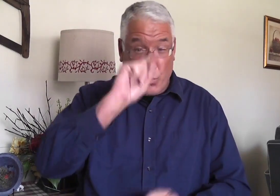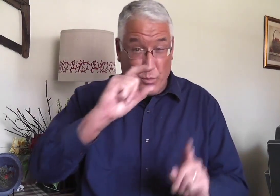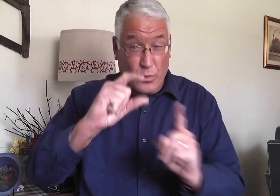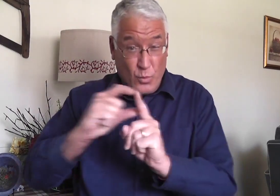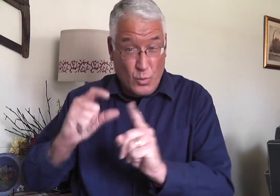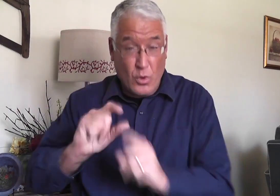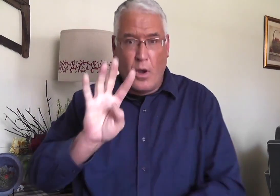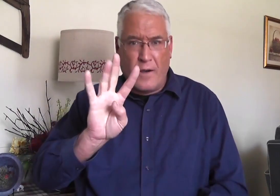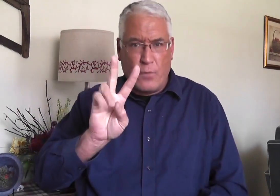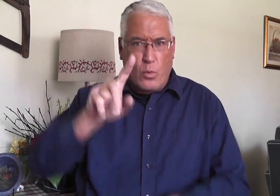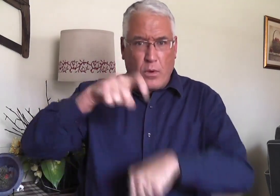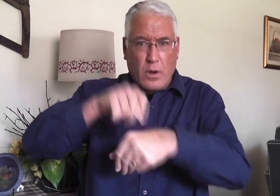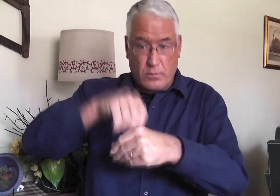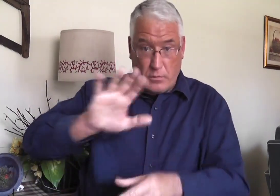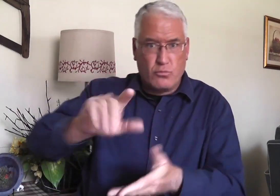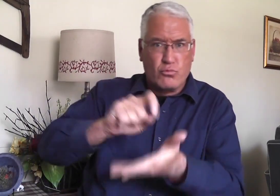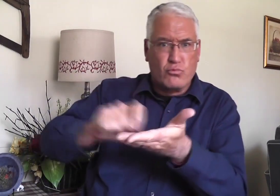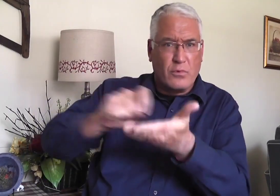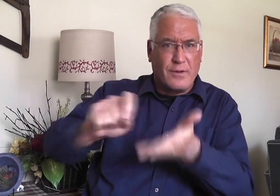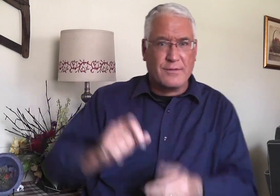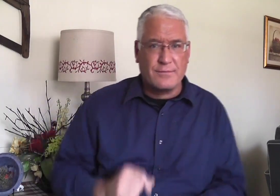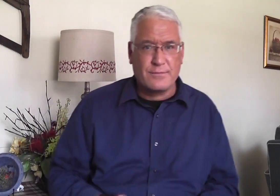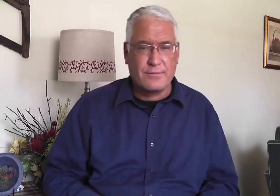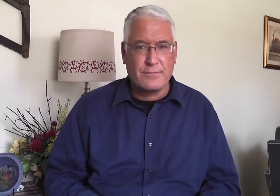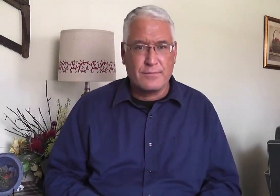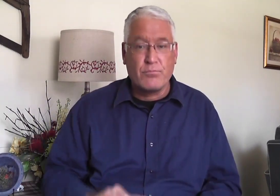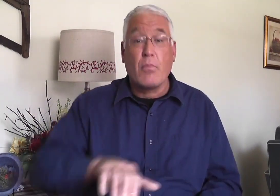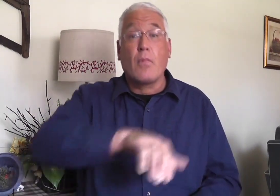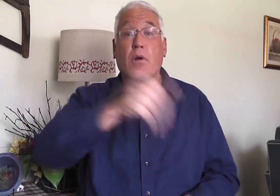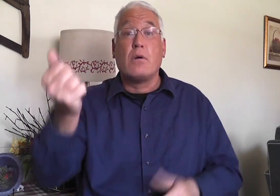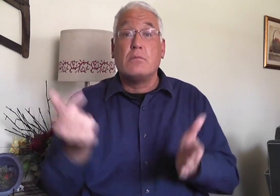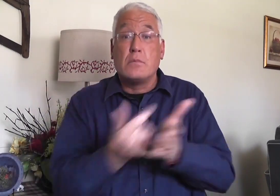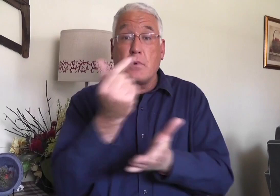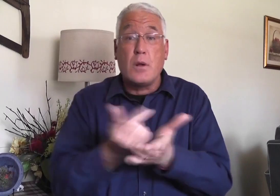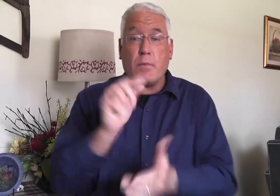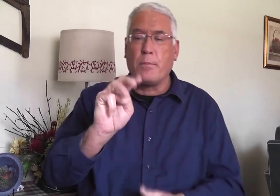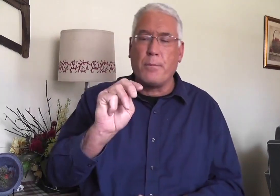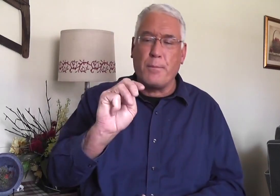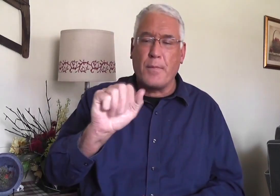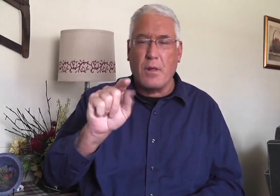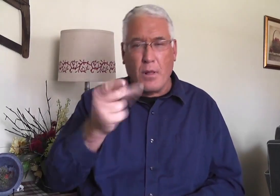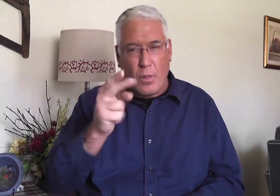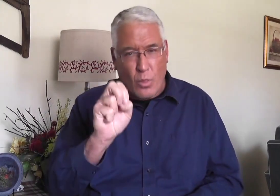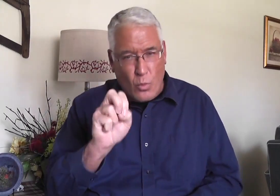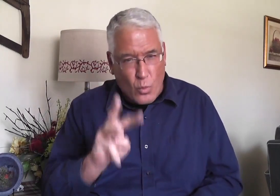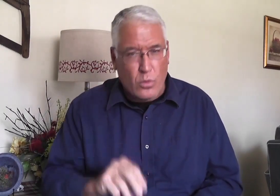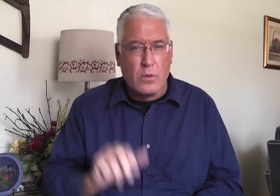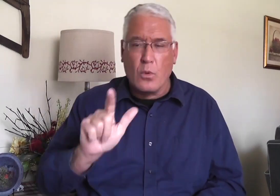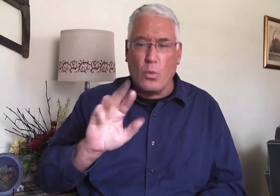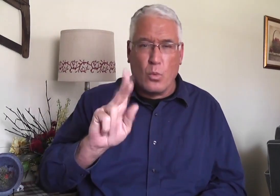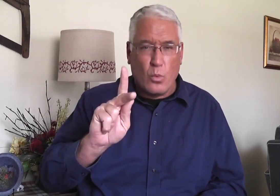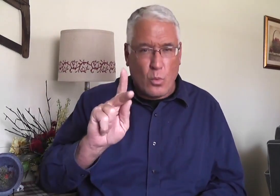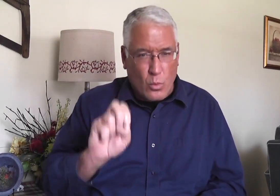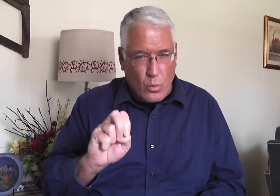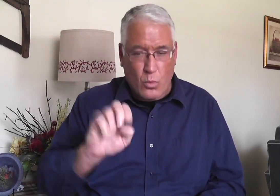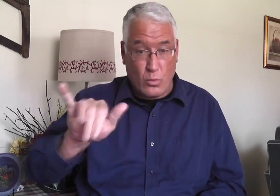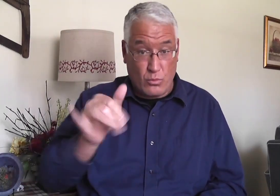Mark, he used that word 42 times in his letter. In other gospels combined,